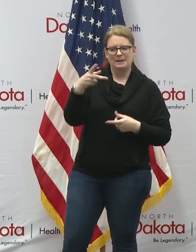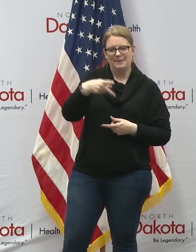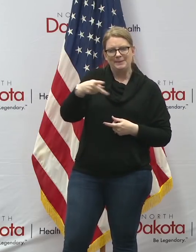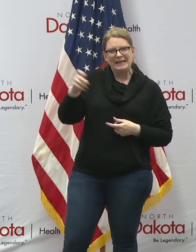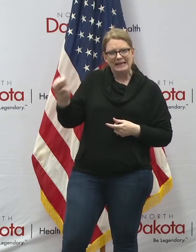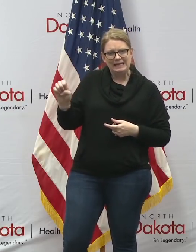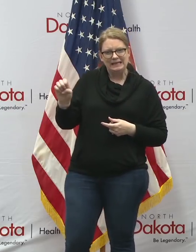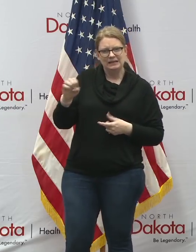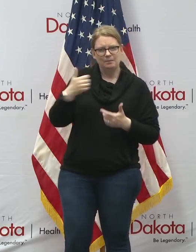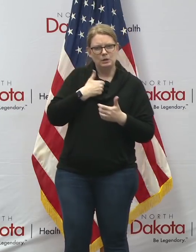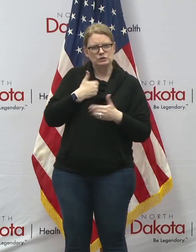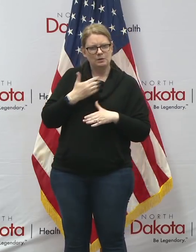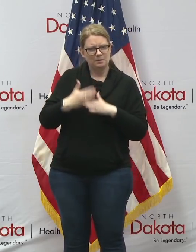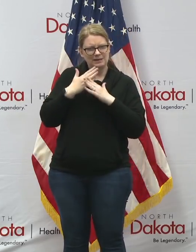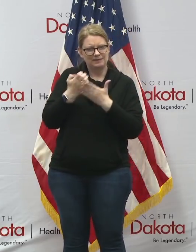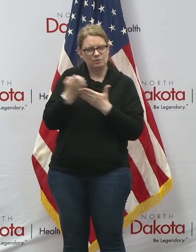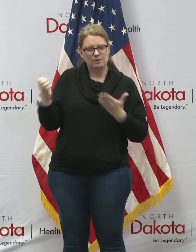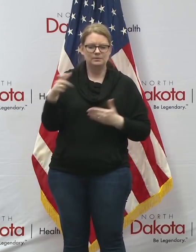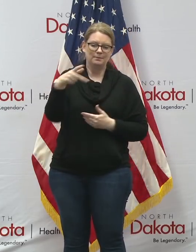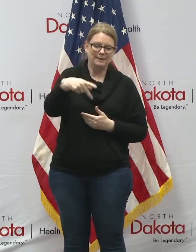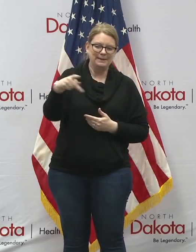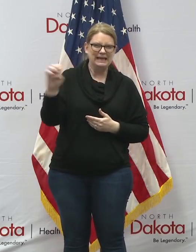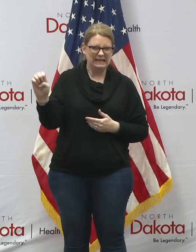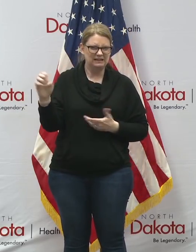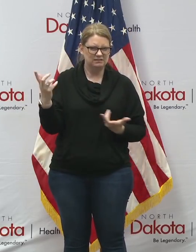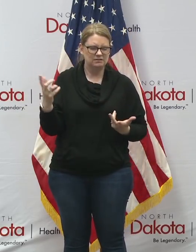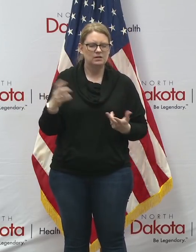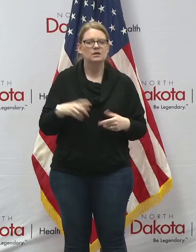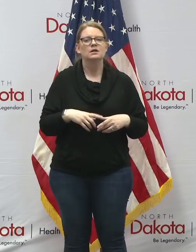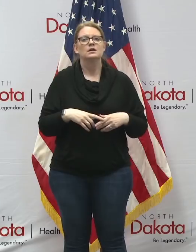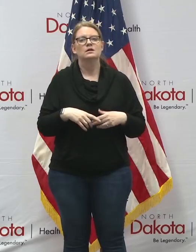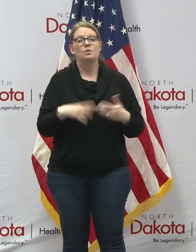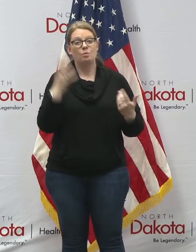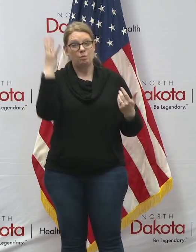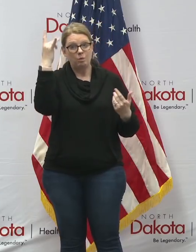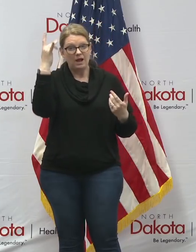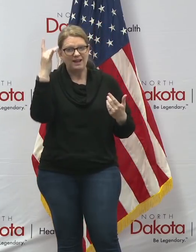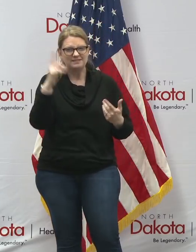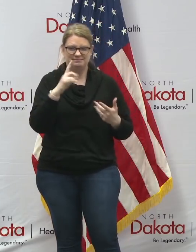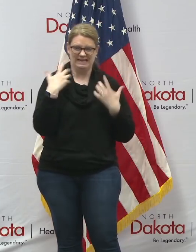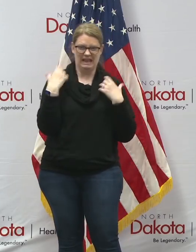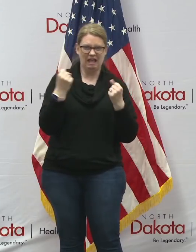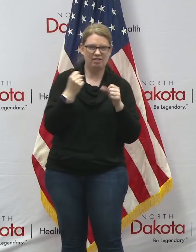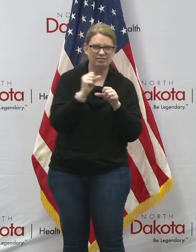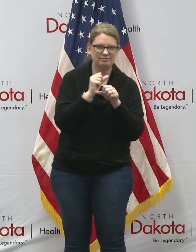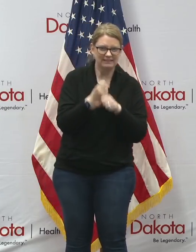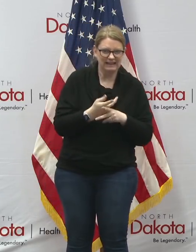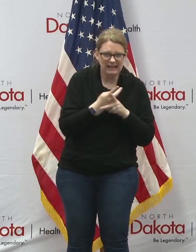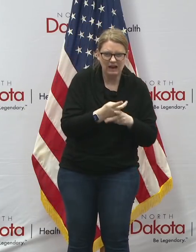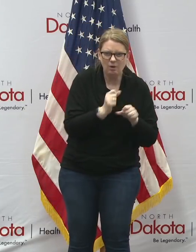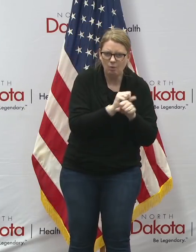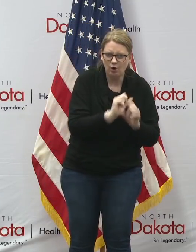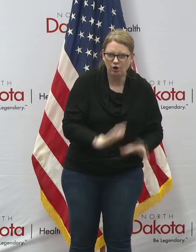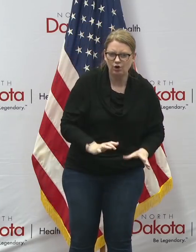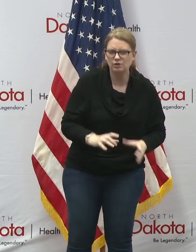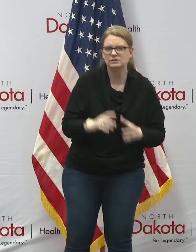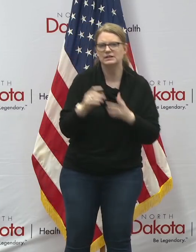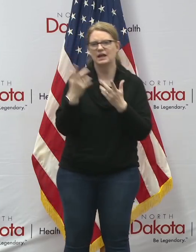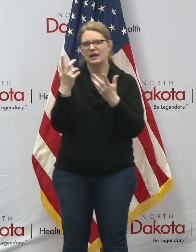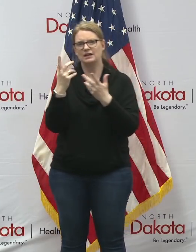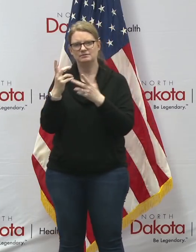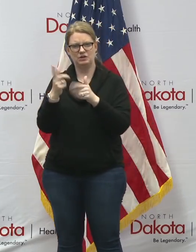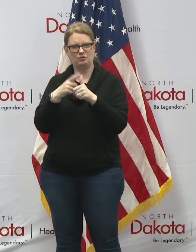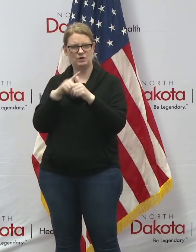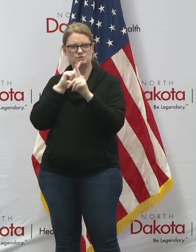equipment or ppe a new acronym we've all learned to help ensure that our health care workers and first responders are protected as they respond to covet